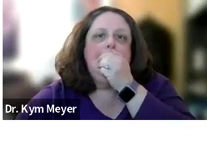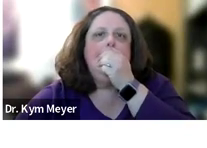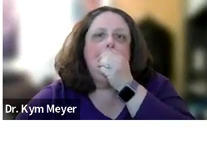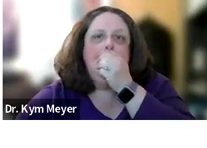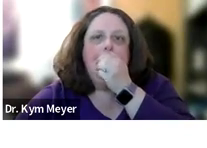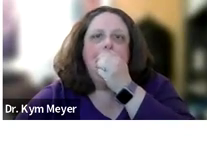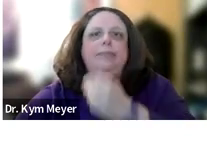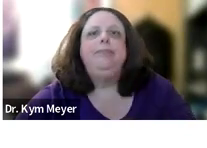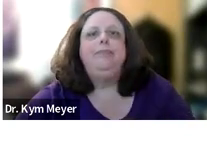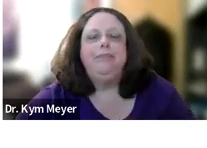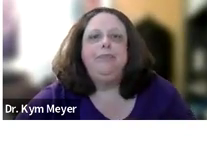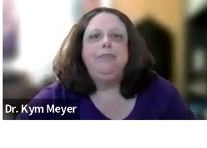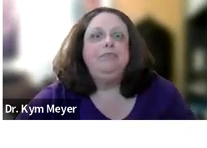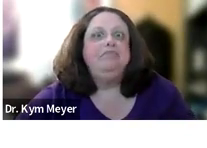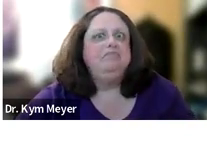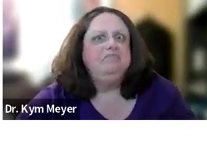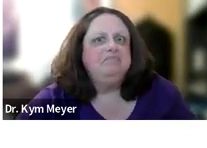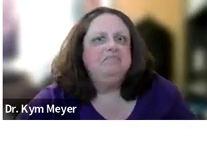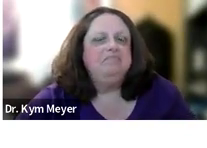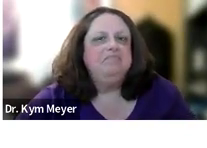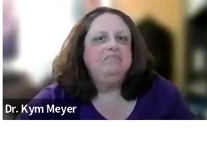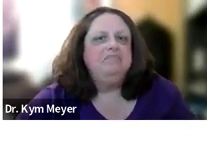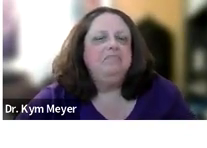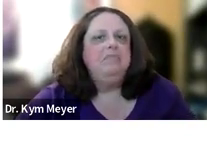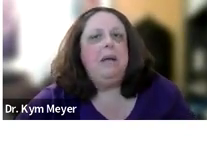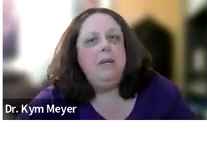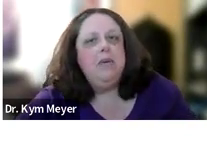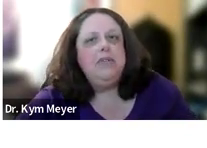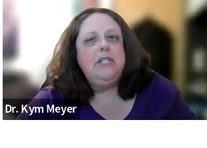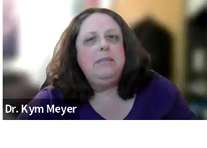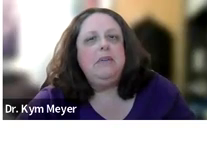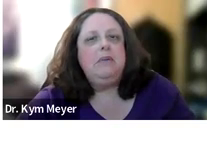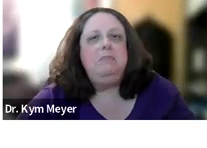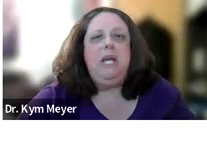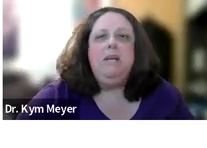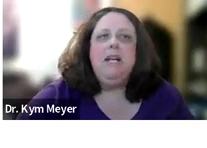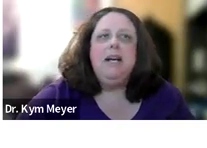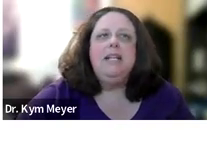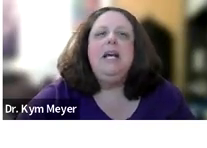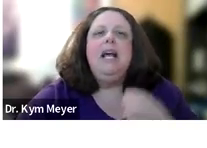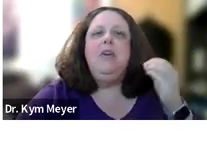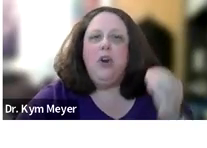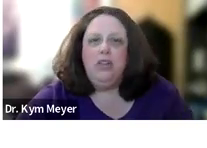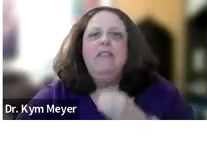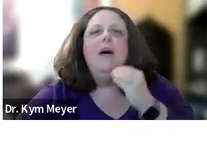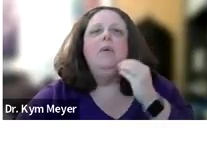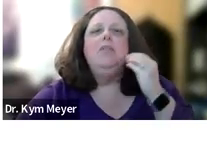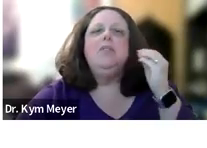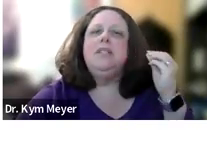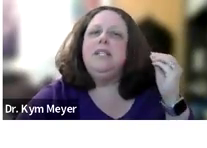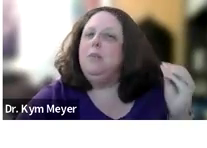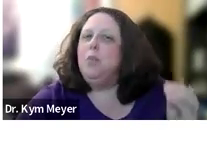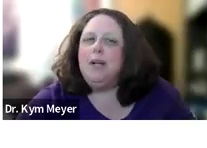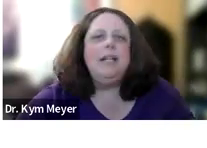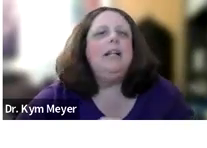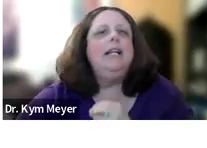you understood some of it, maybe not. You heard the vowels,